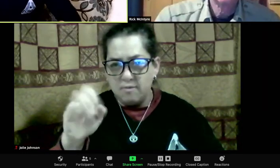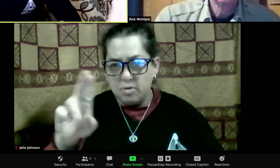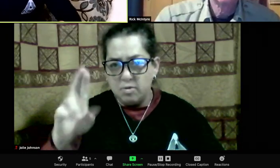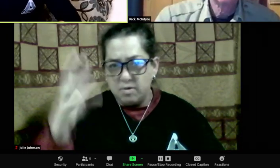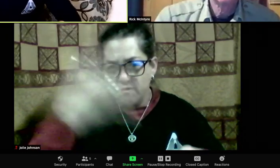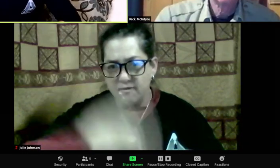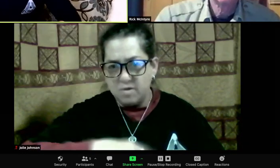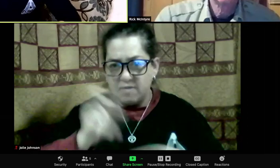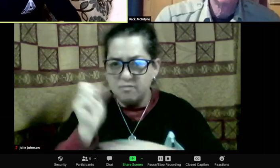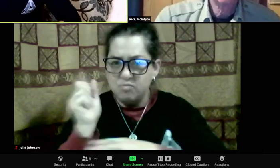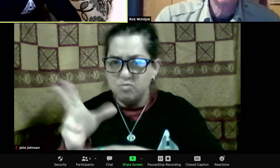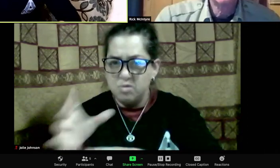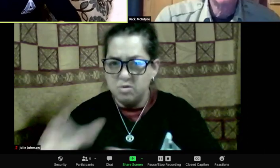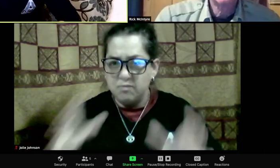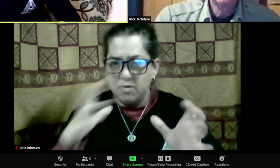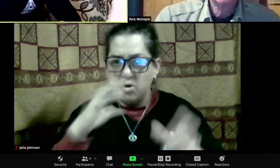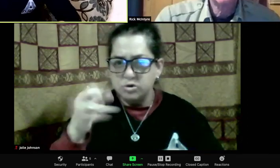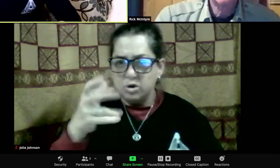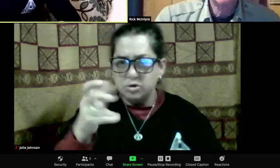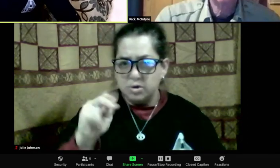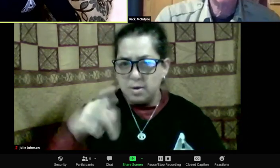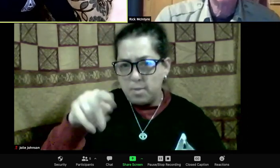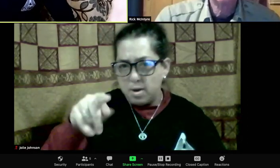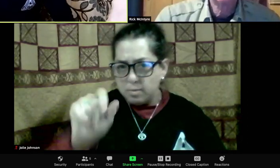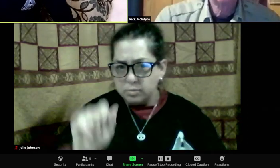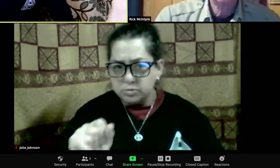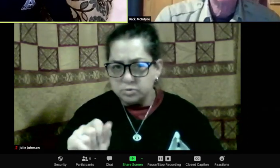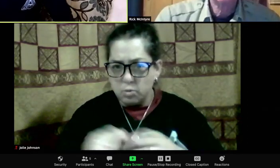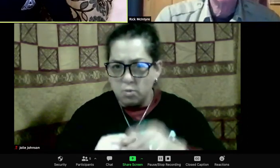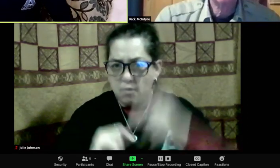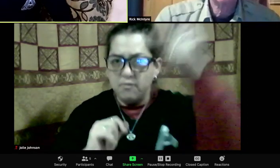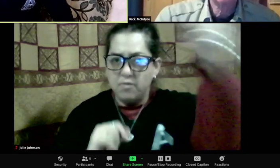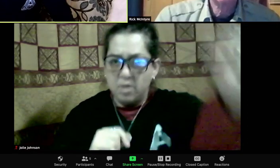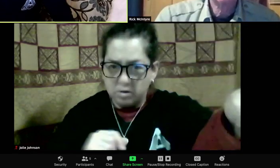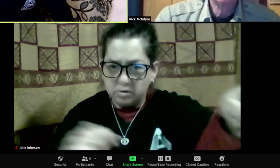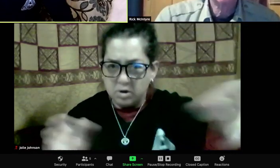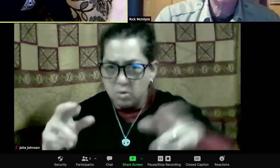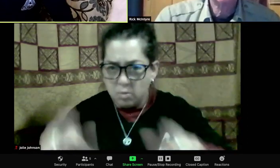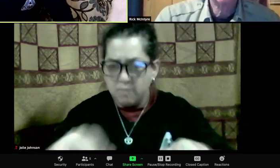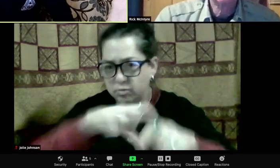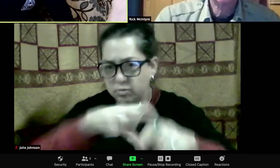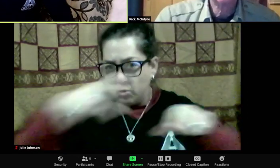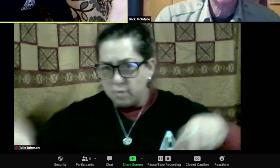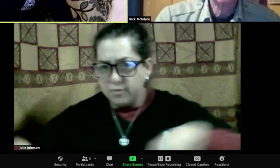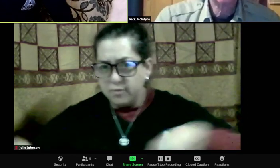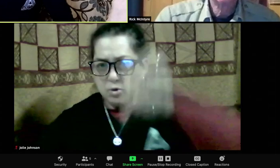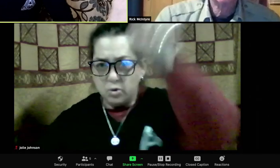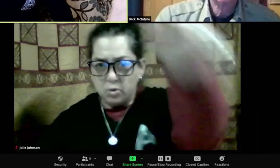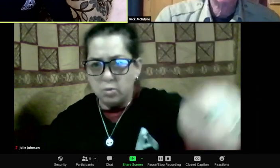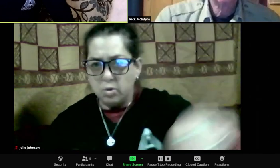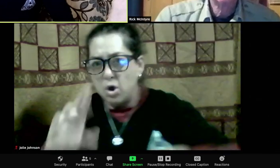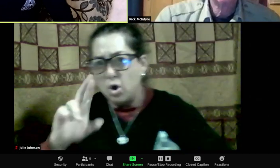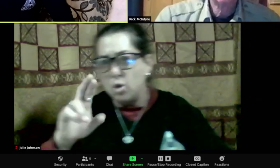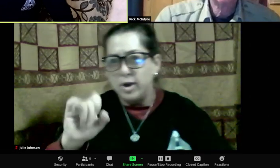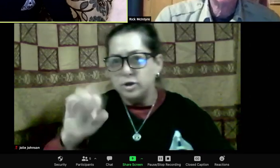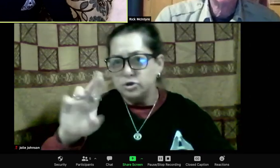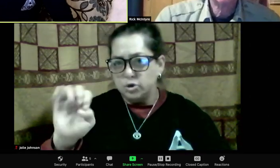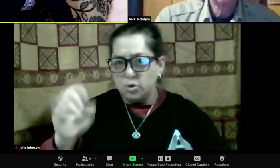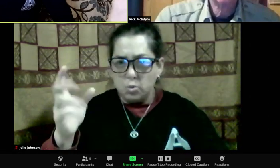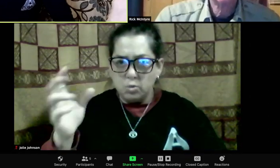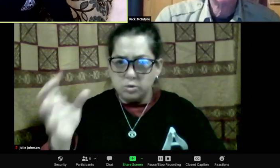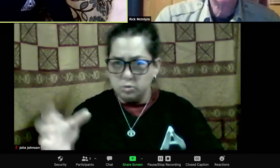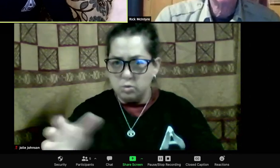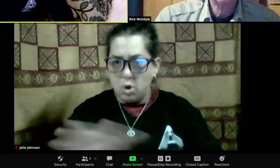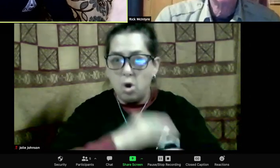So Shakespearean, you know. We have more questions. Roger Squire. Roger Squire. He says, this